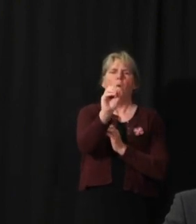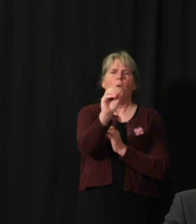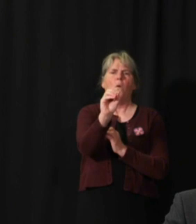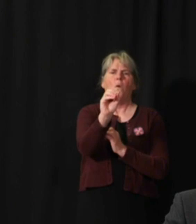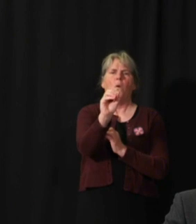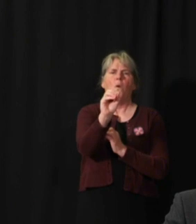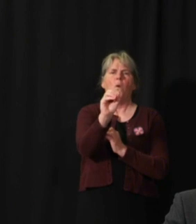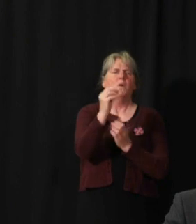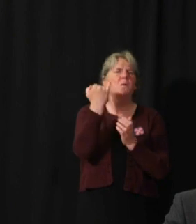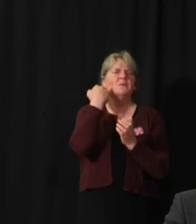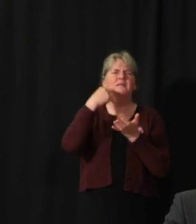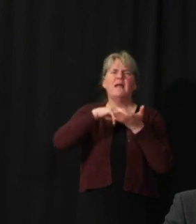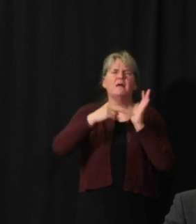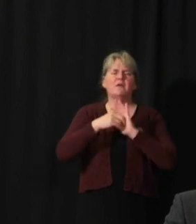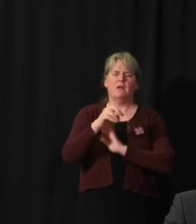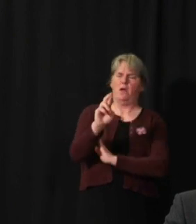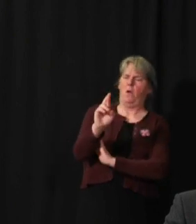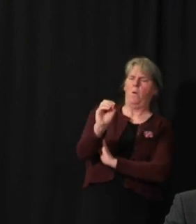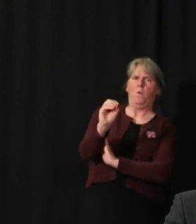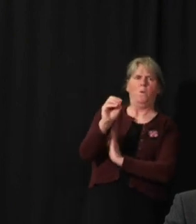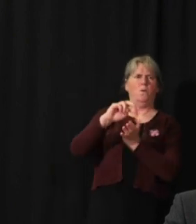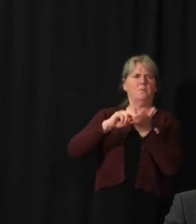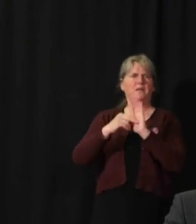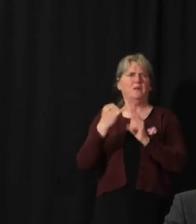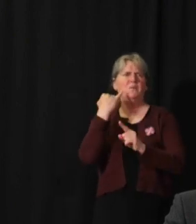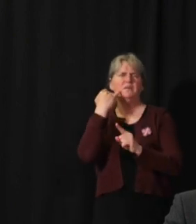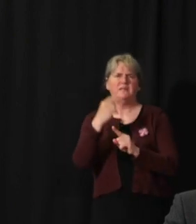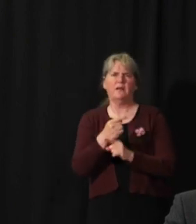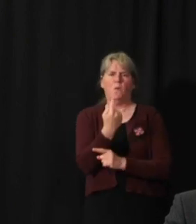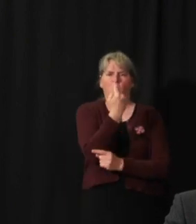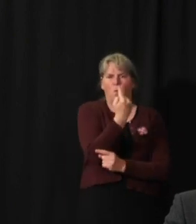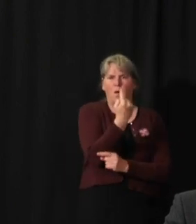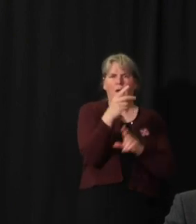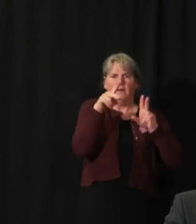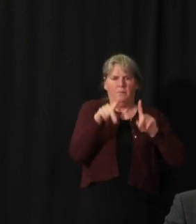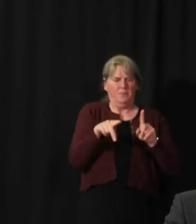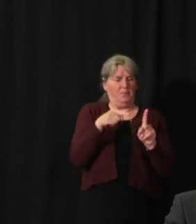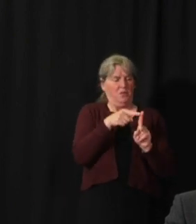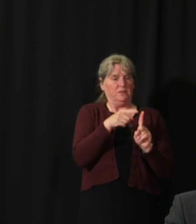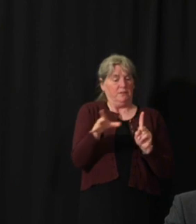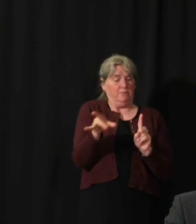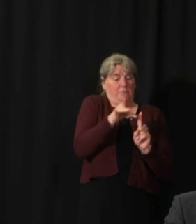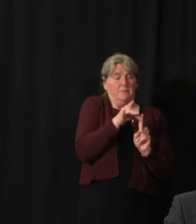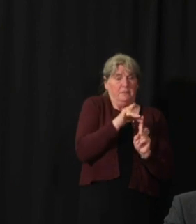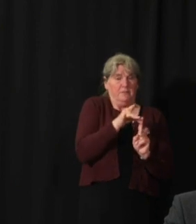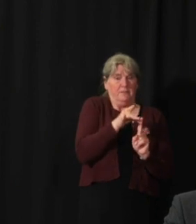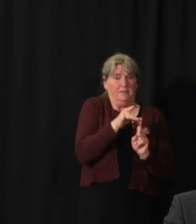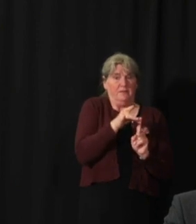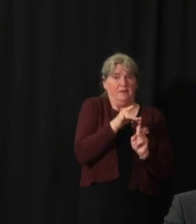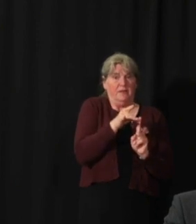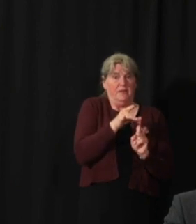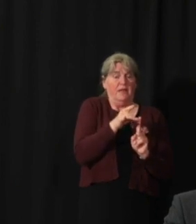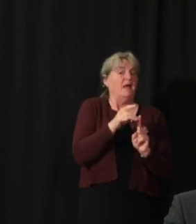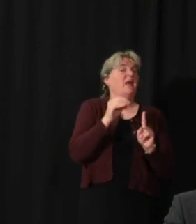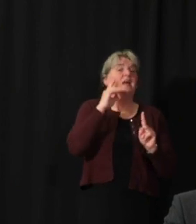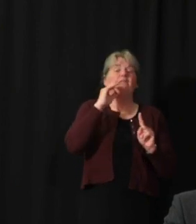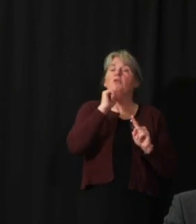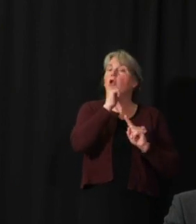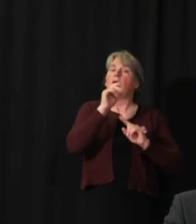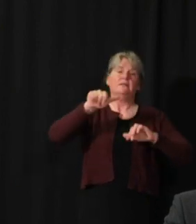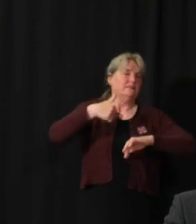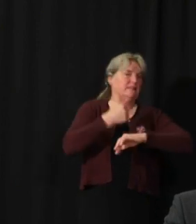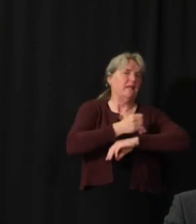And what this diagram shows is that one person, in average, if there are no public health measures,